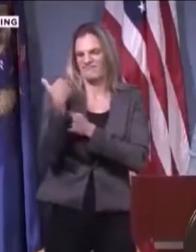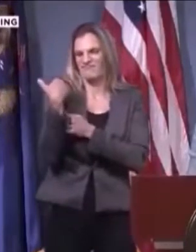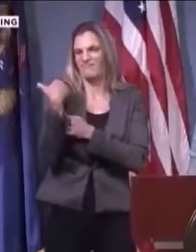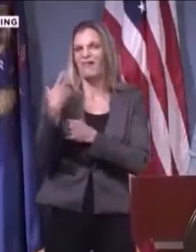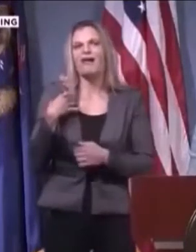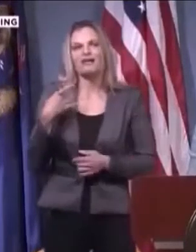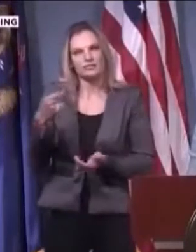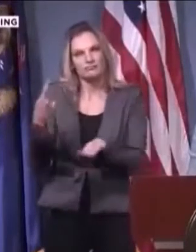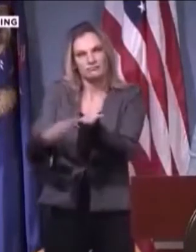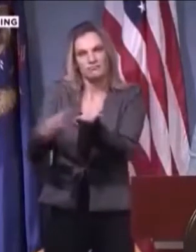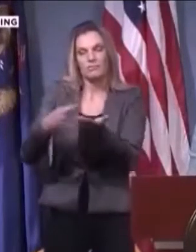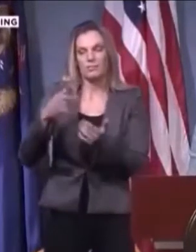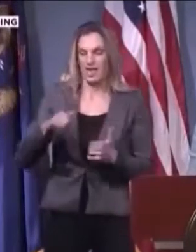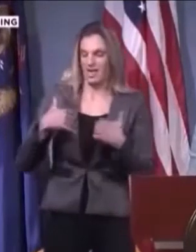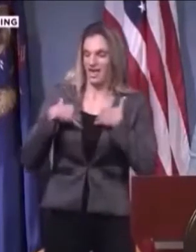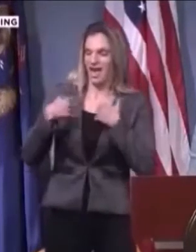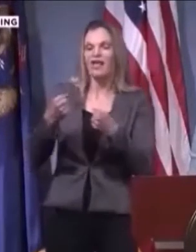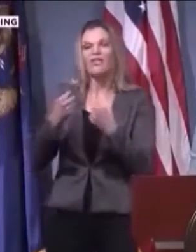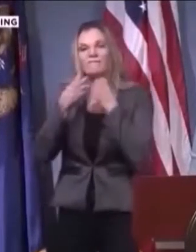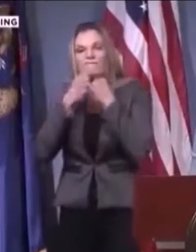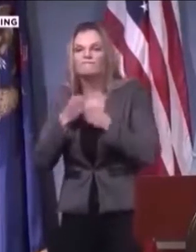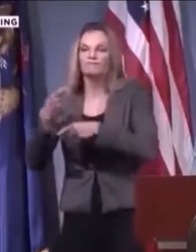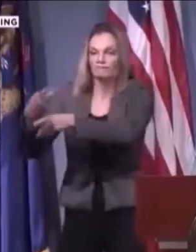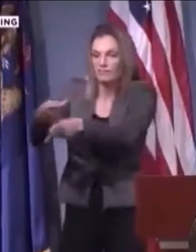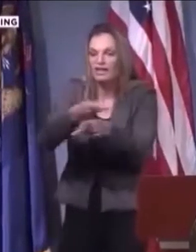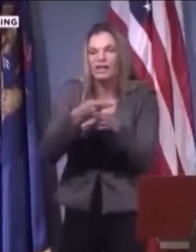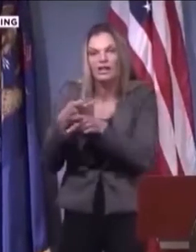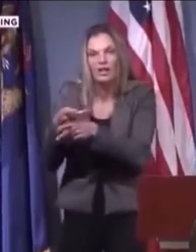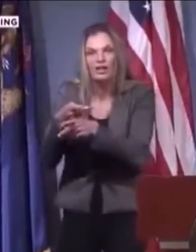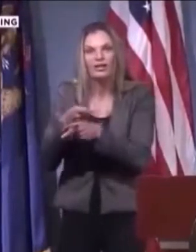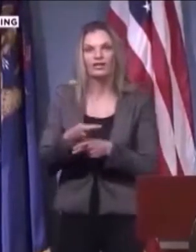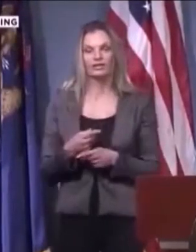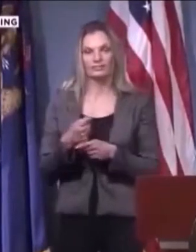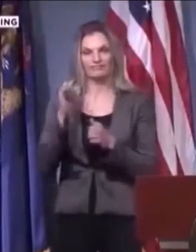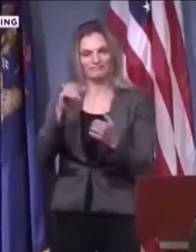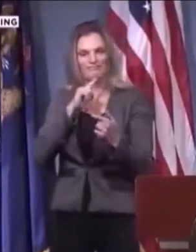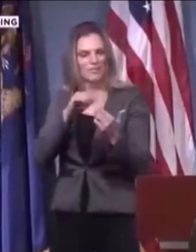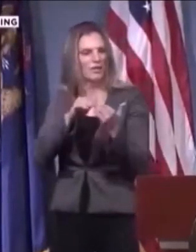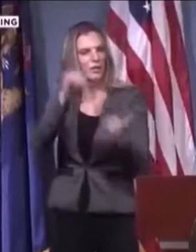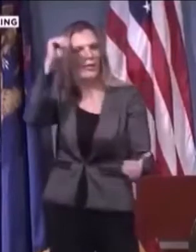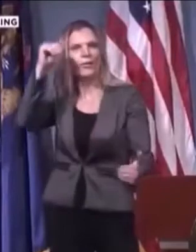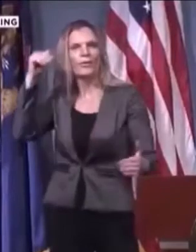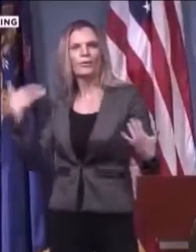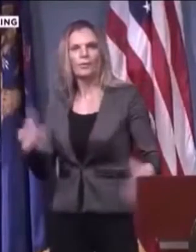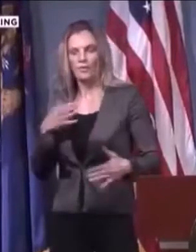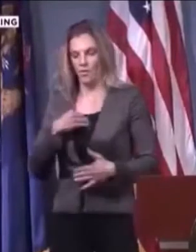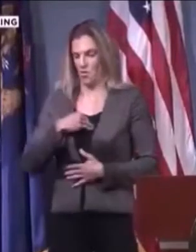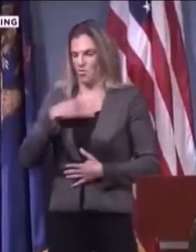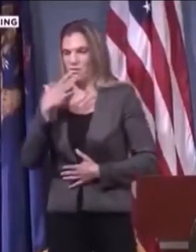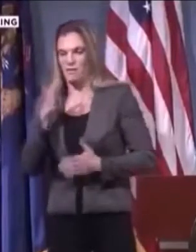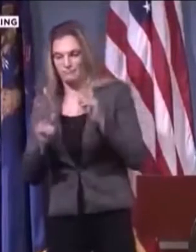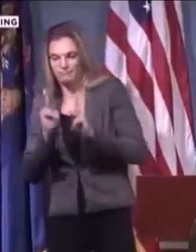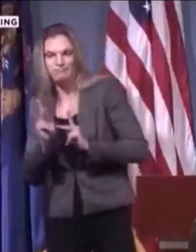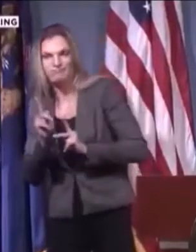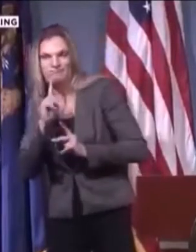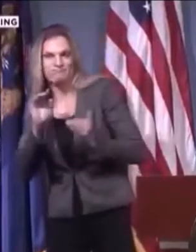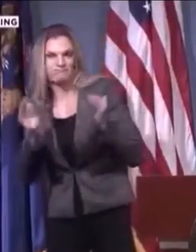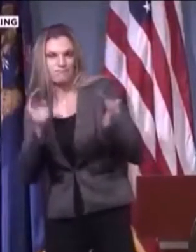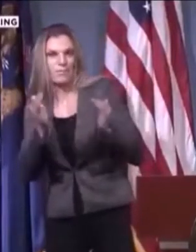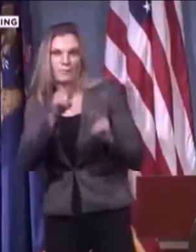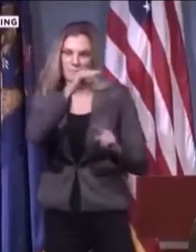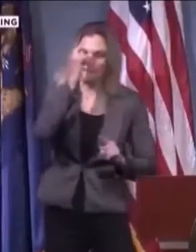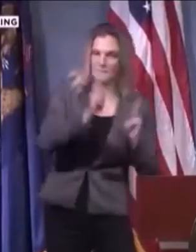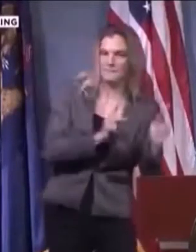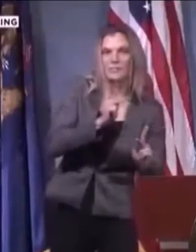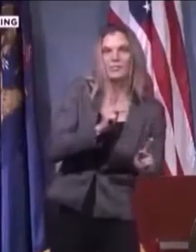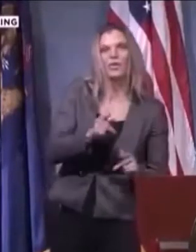,024, 6,024 dead. That is, over the course of four months, 0